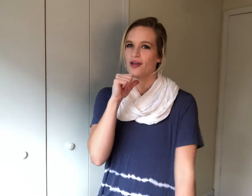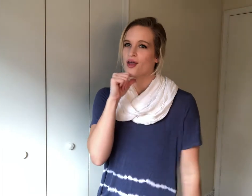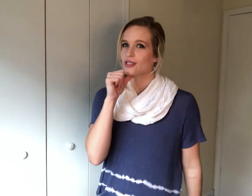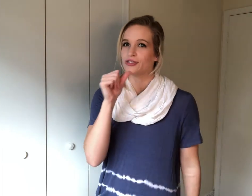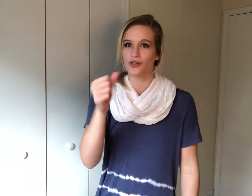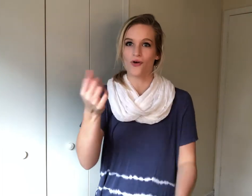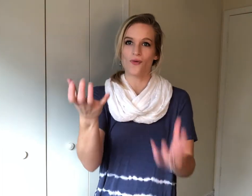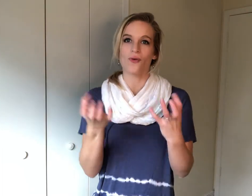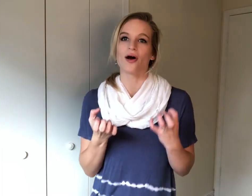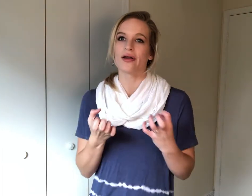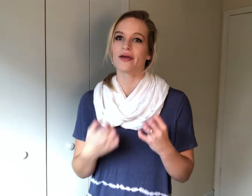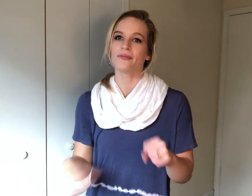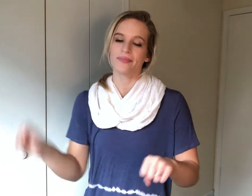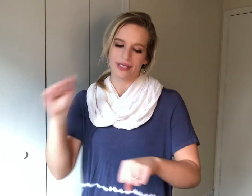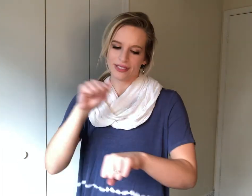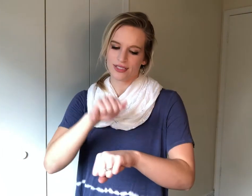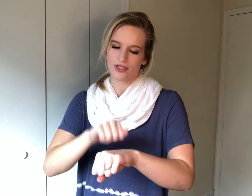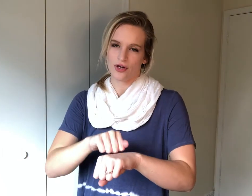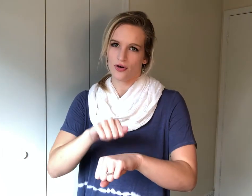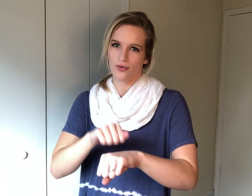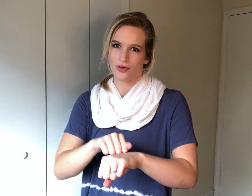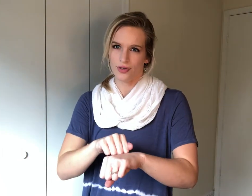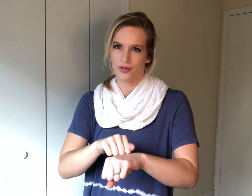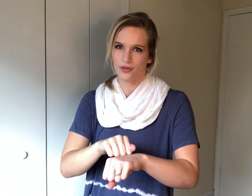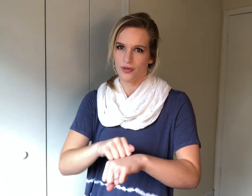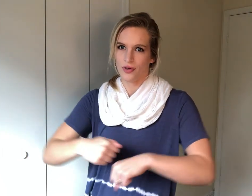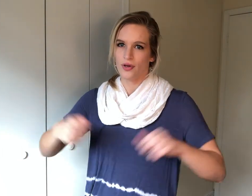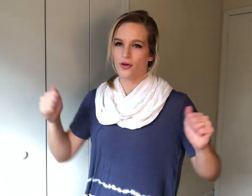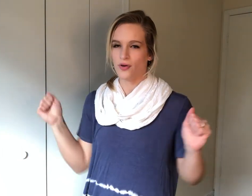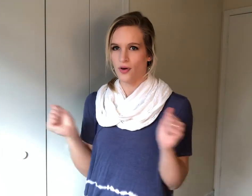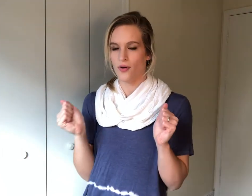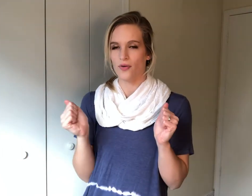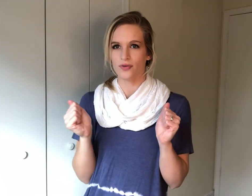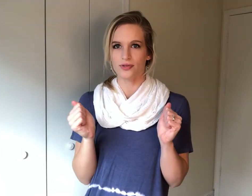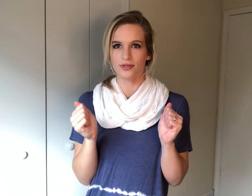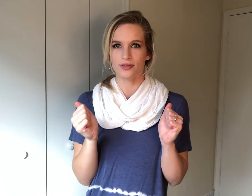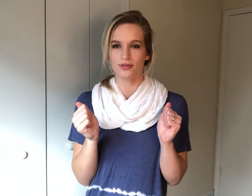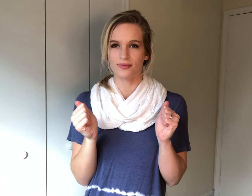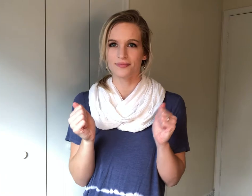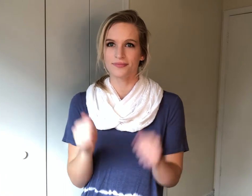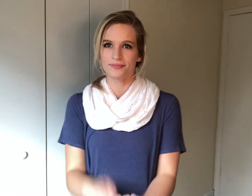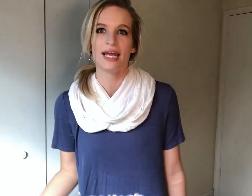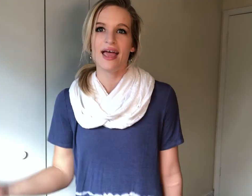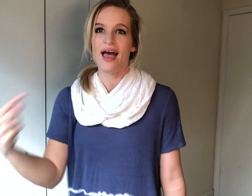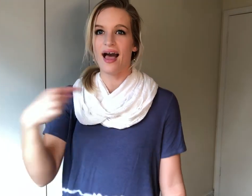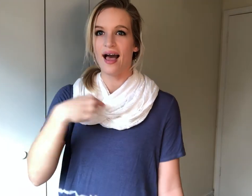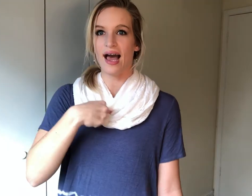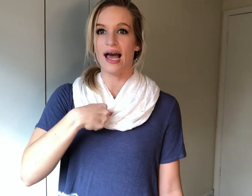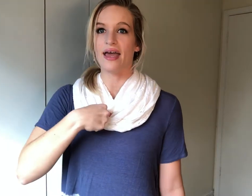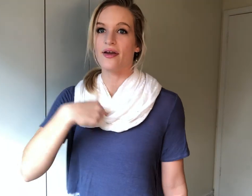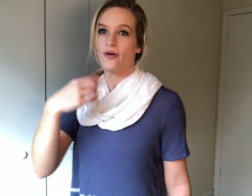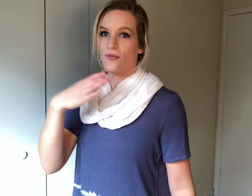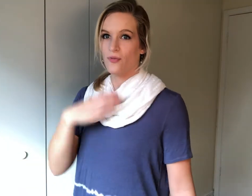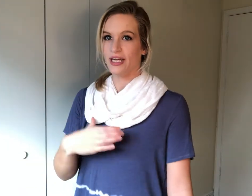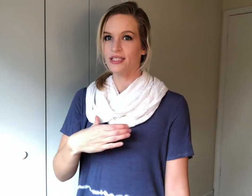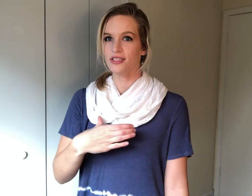don't wanna be stone cold I wish